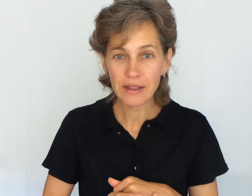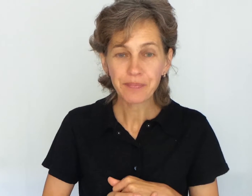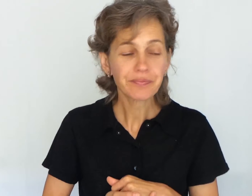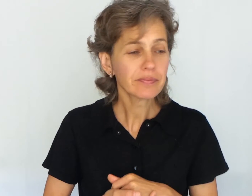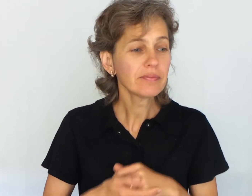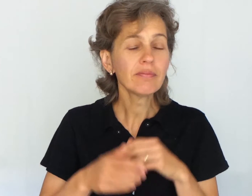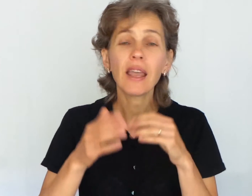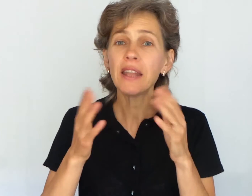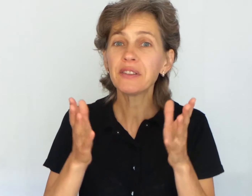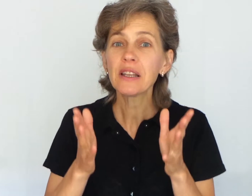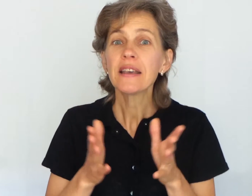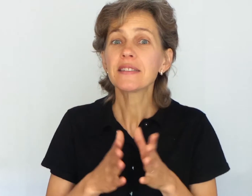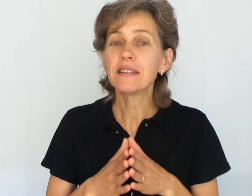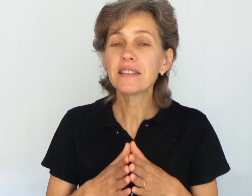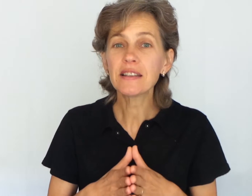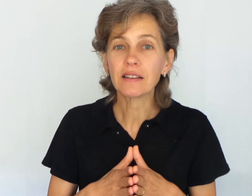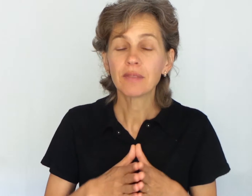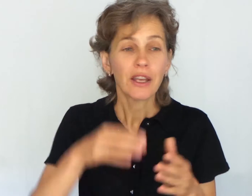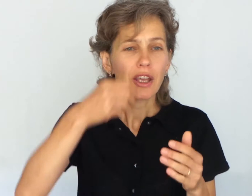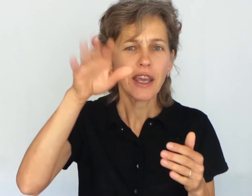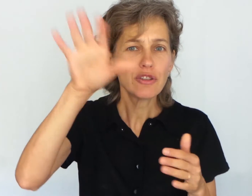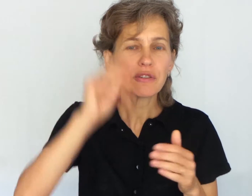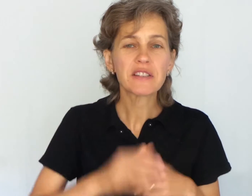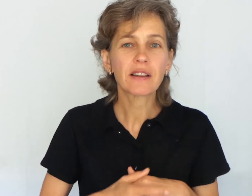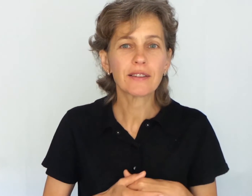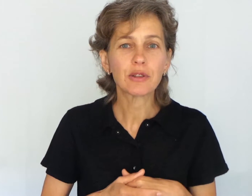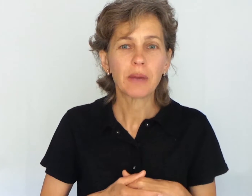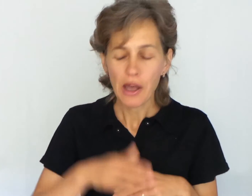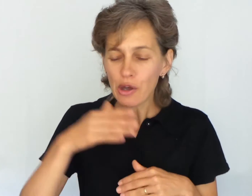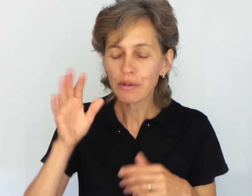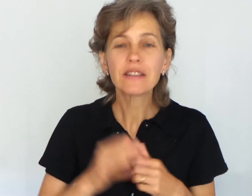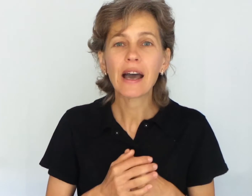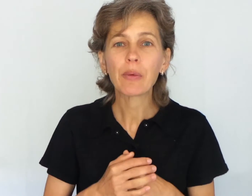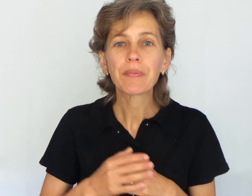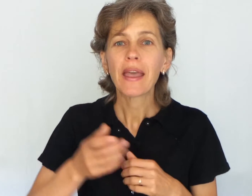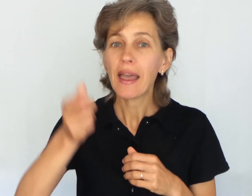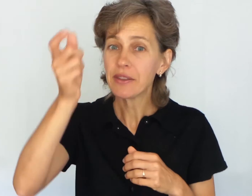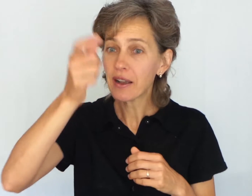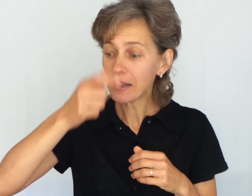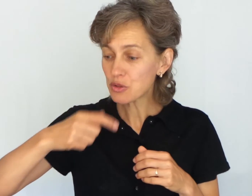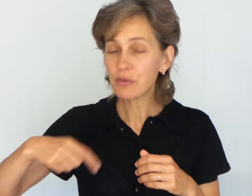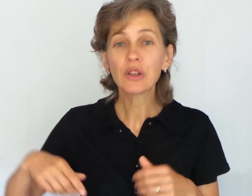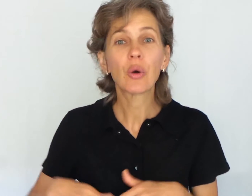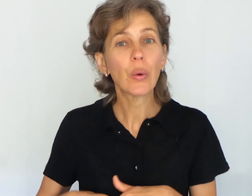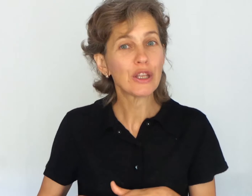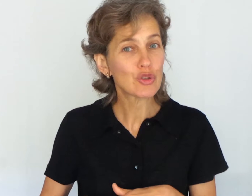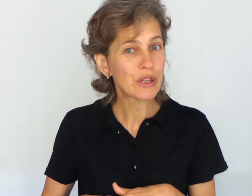and will send a signal, get rid of this calcium right now. And the calcium will go into the